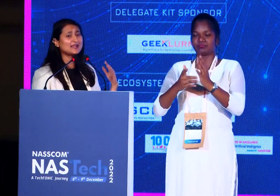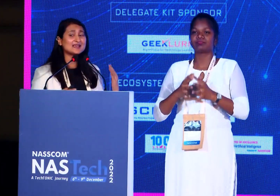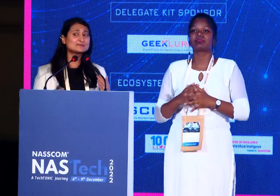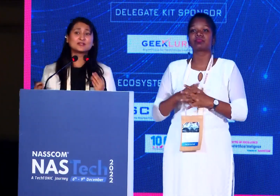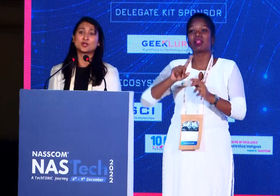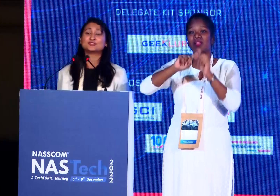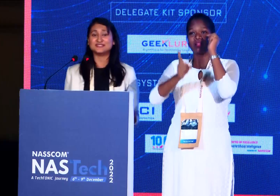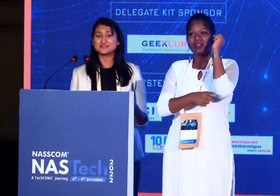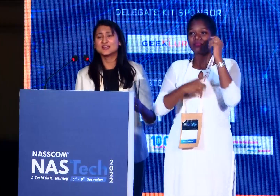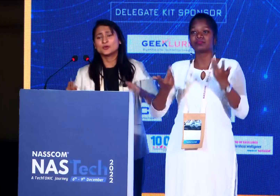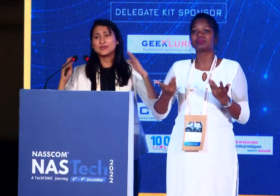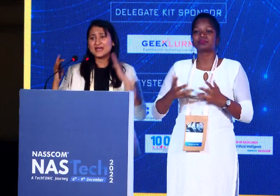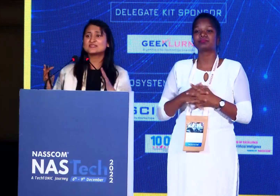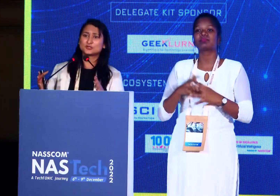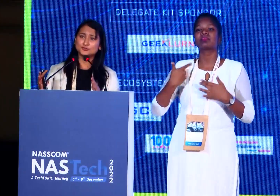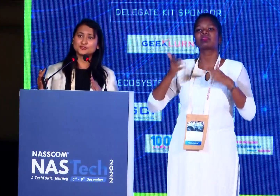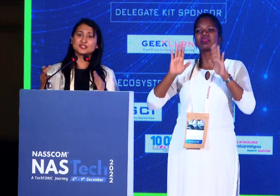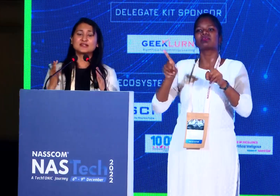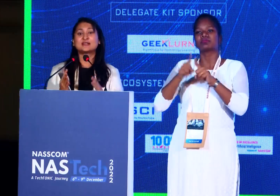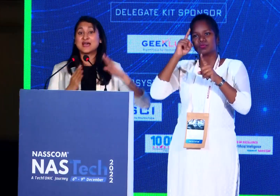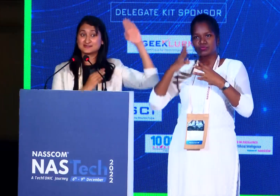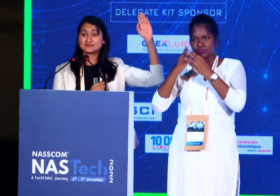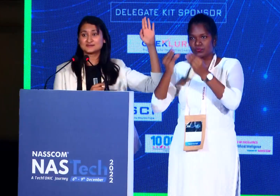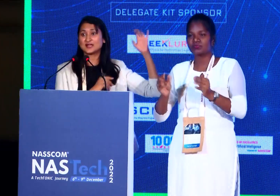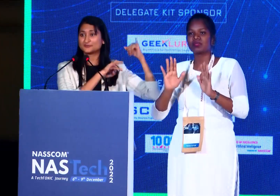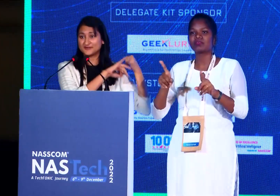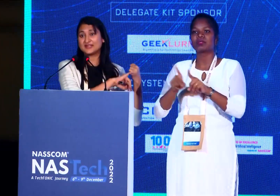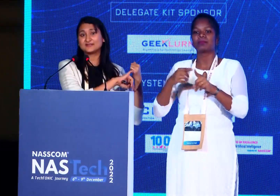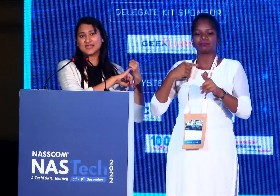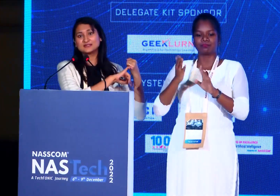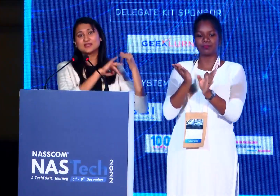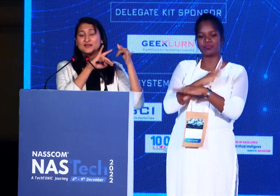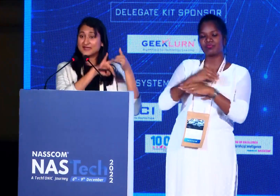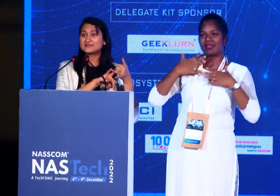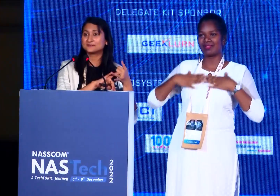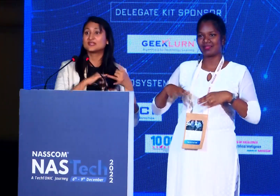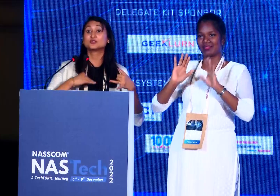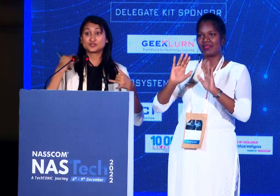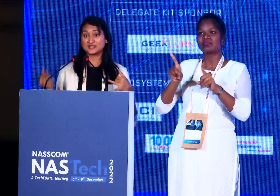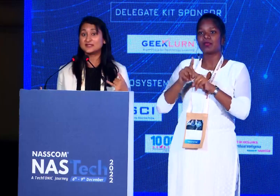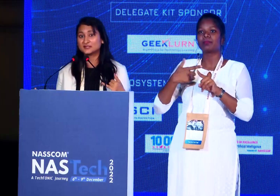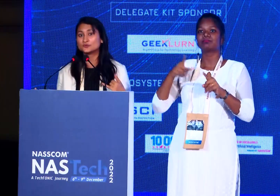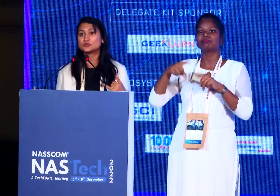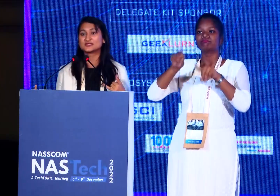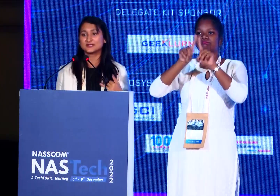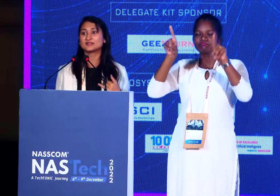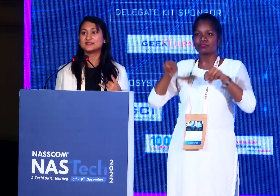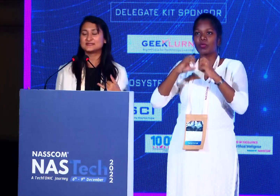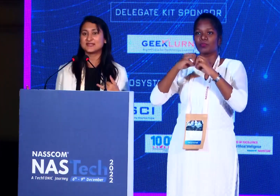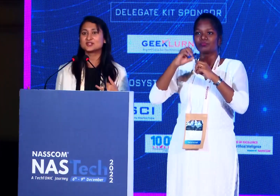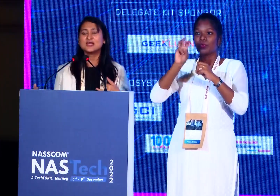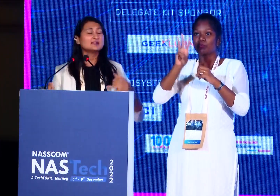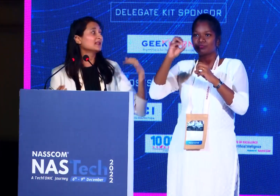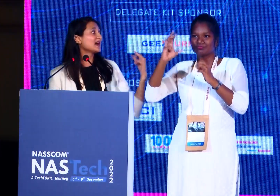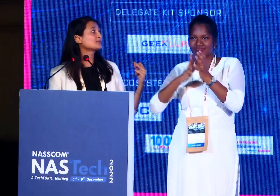And last but not the least, we have a solution that has done preventive health. We have something to screen the wounds at an